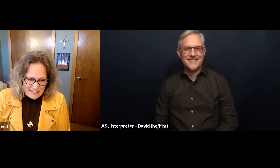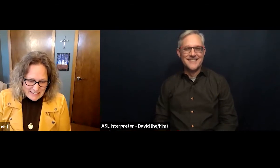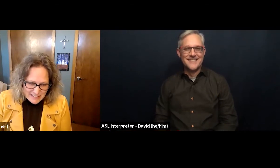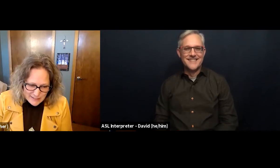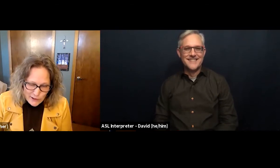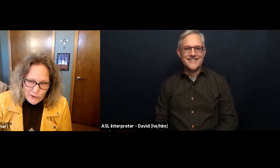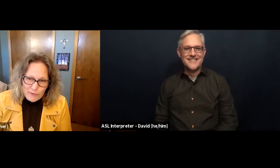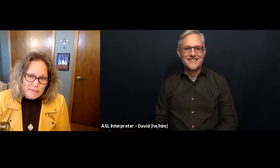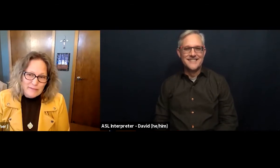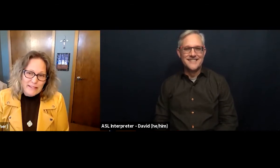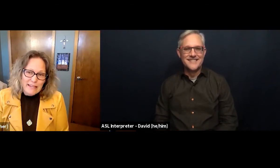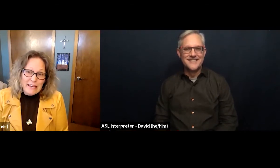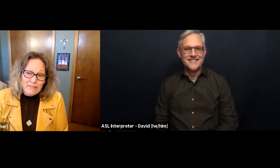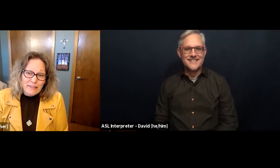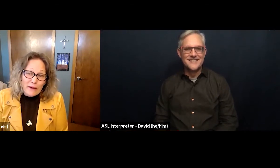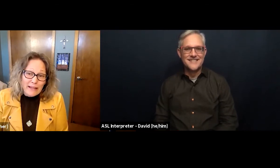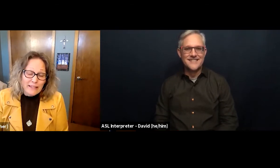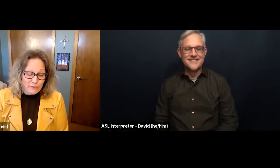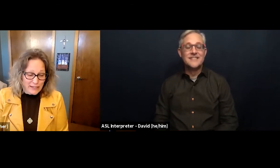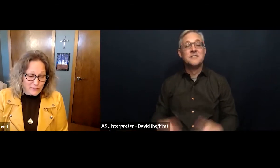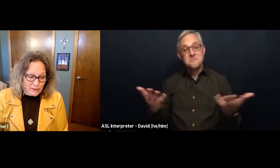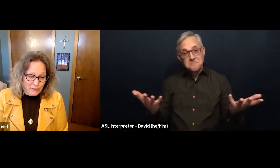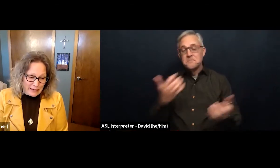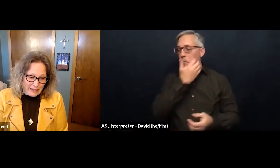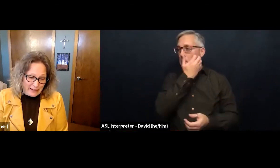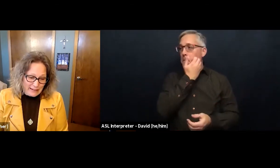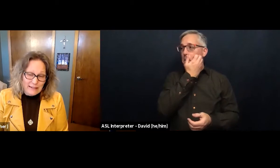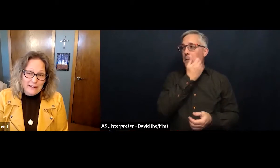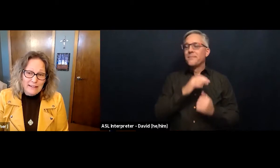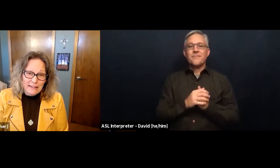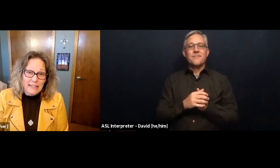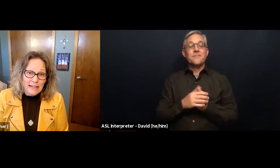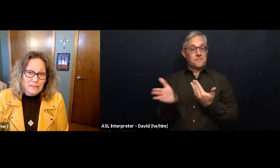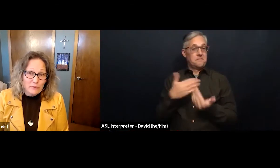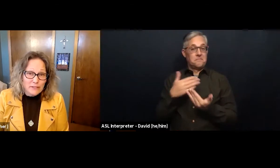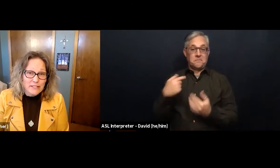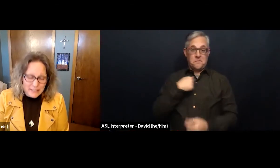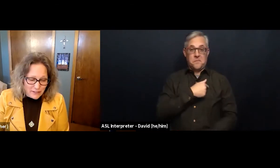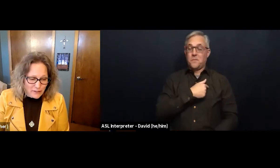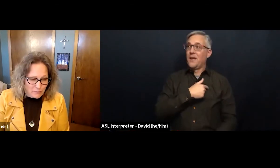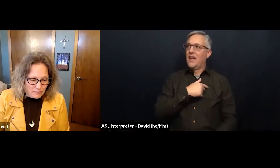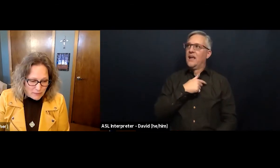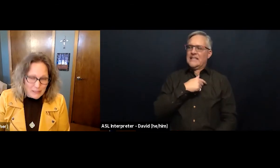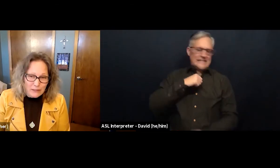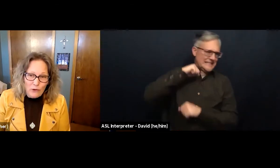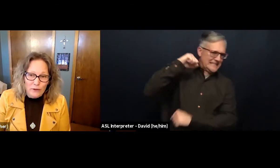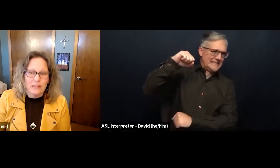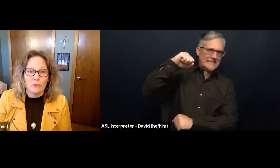So, even when we turn away, God will still be known in the